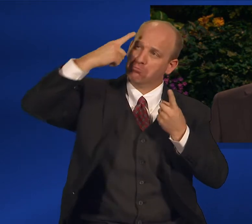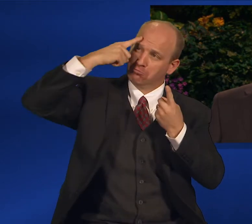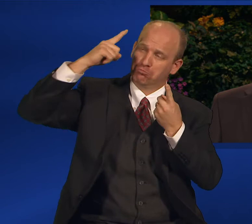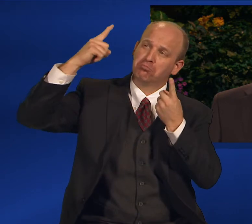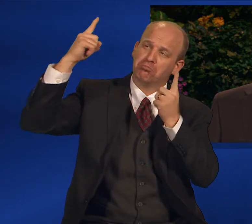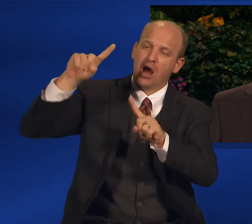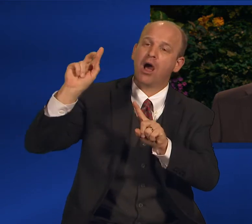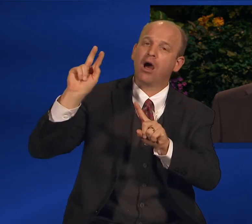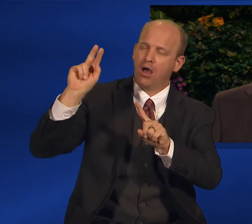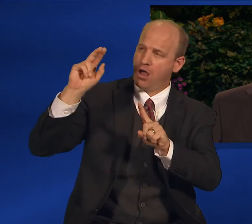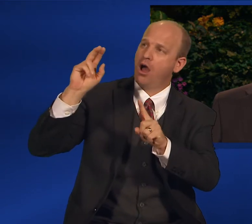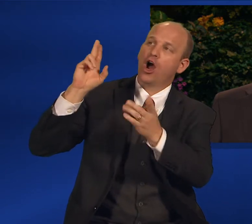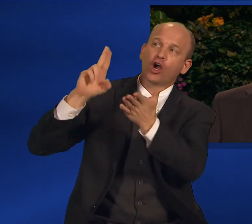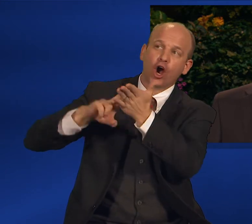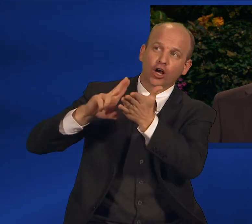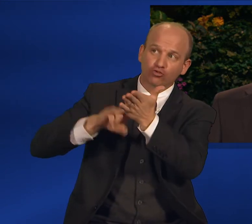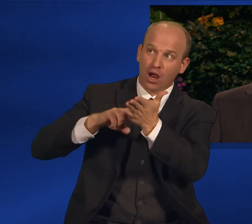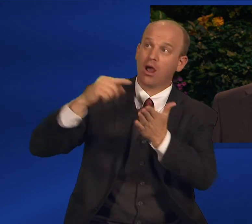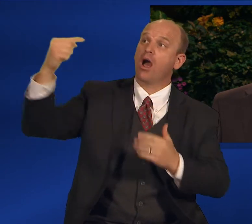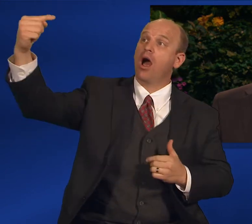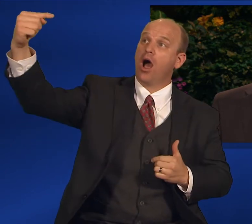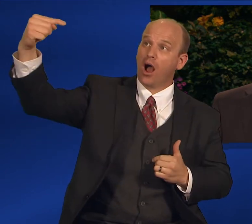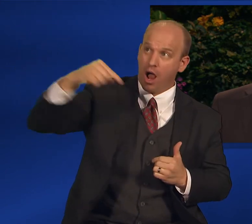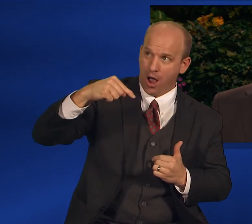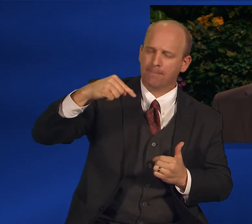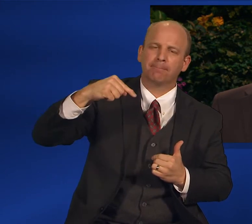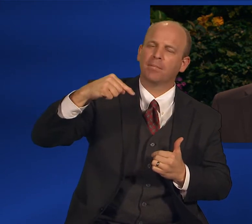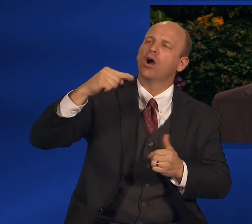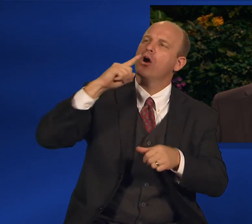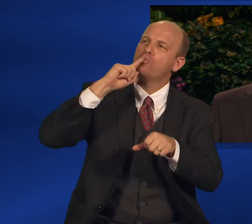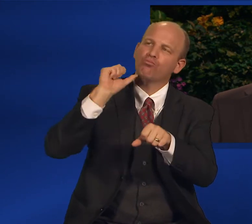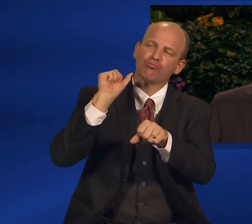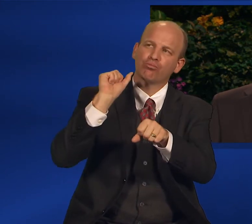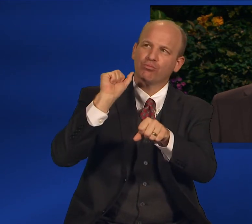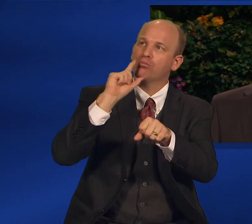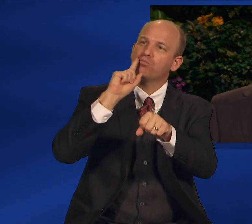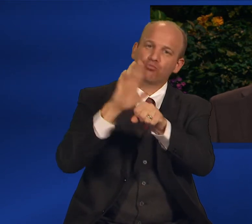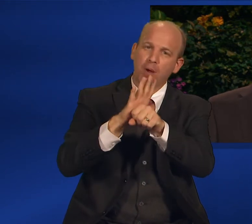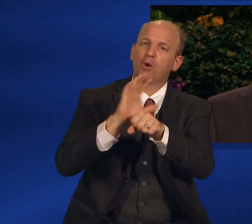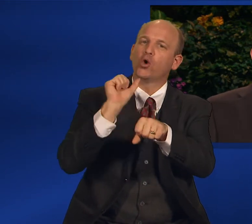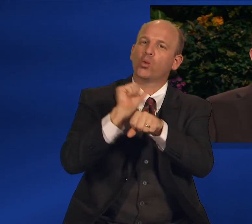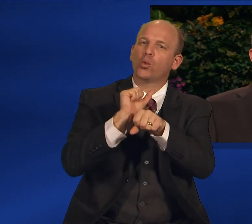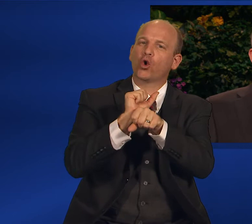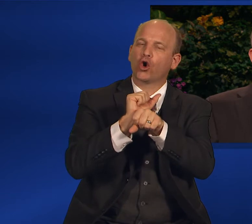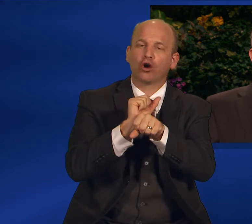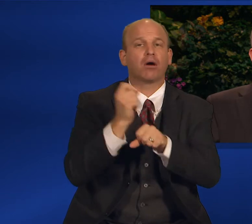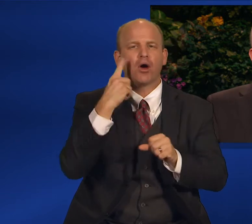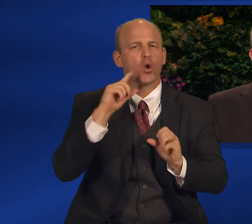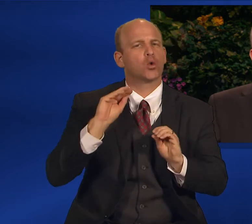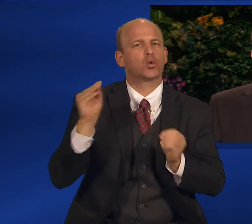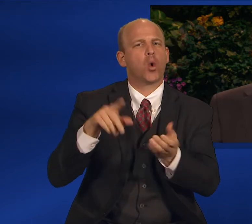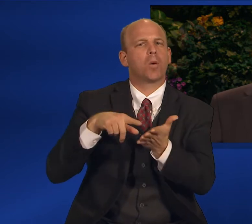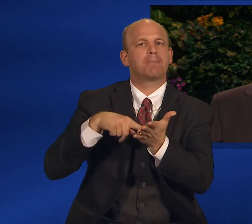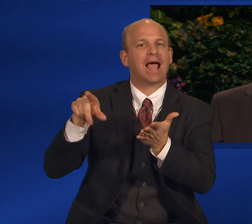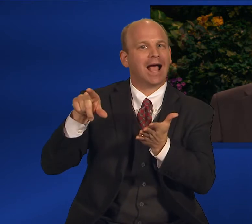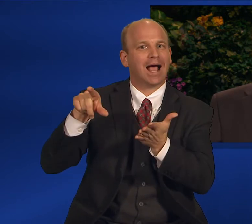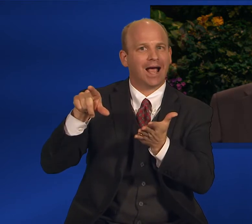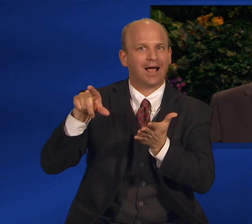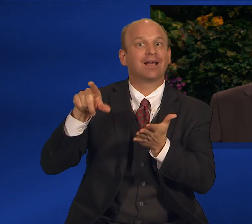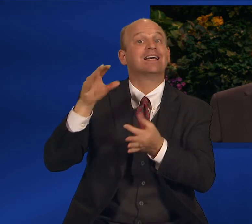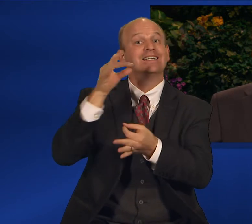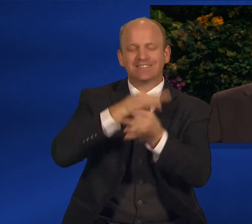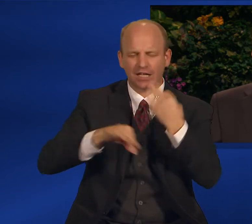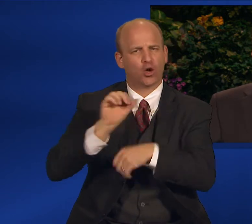contract, promising to work after their arrival for a certain period of time without wages as payment for their